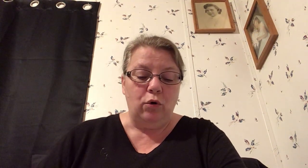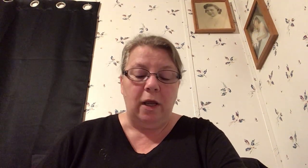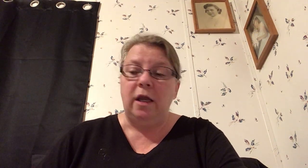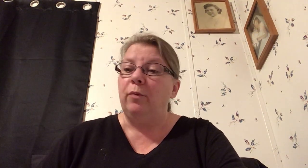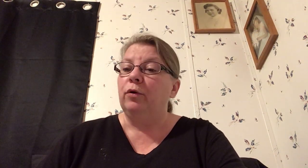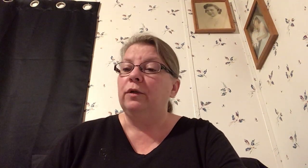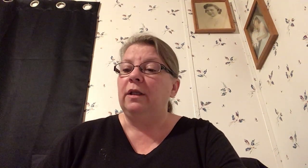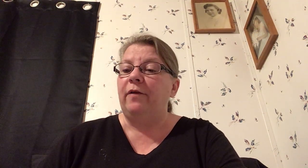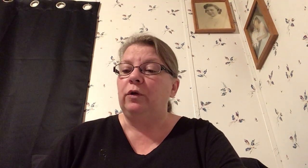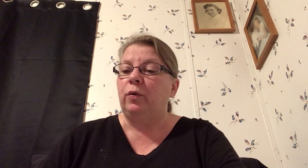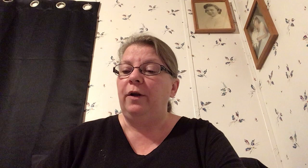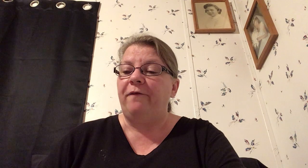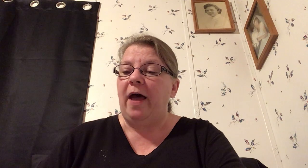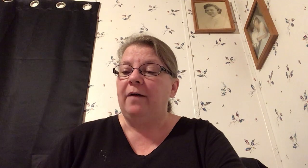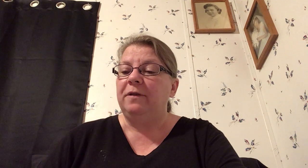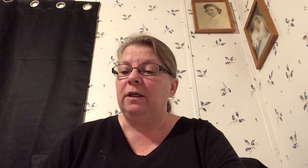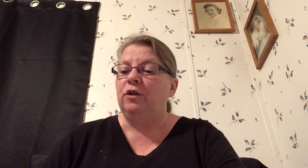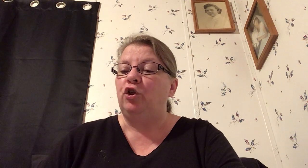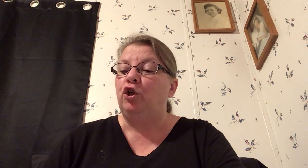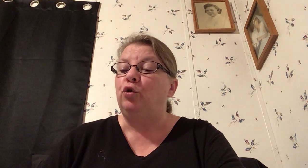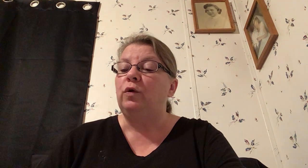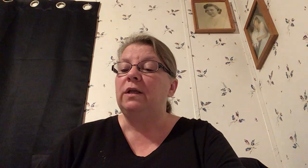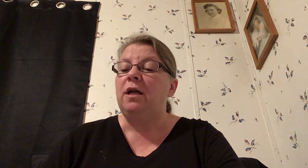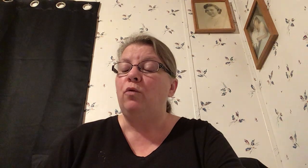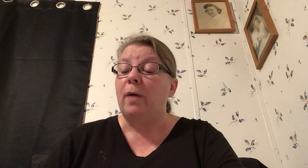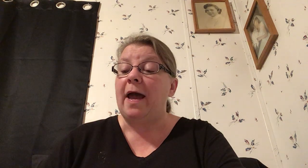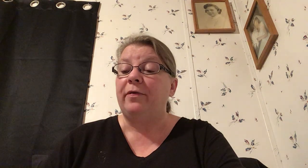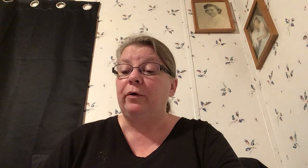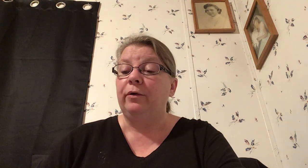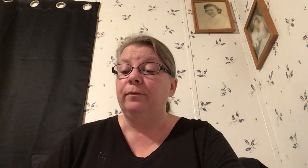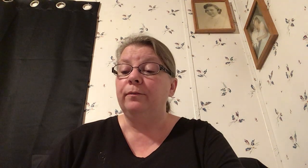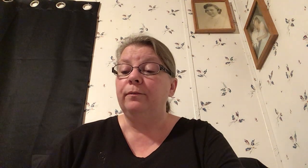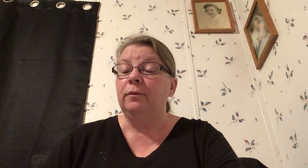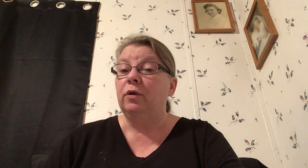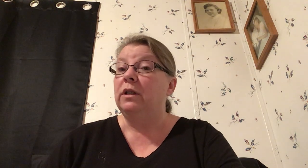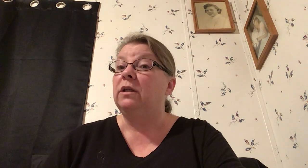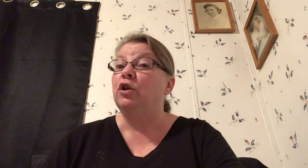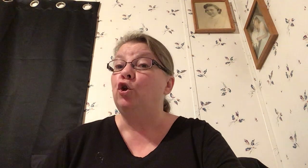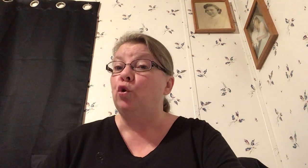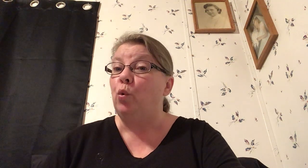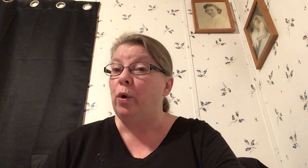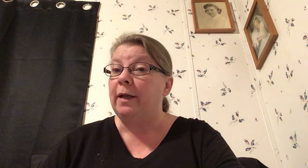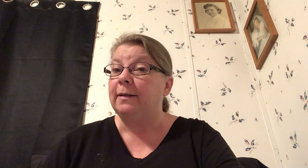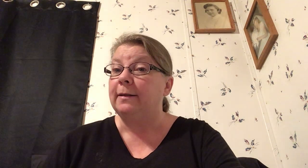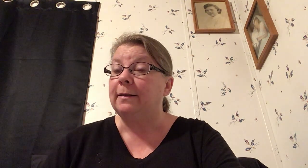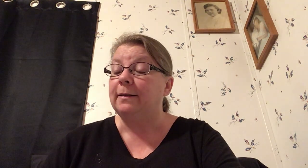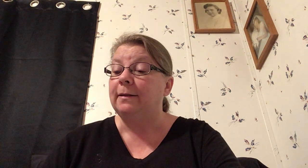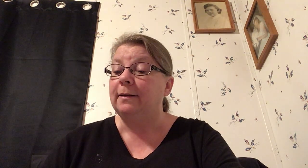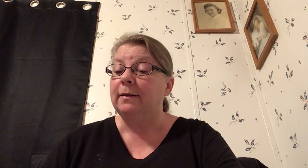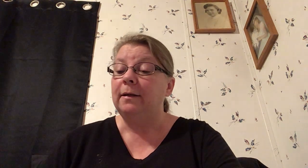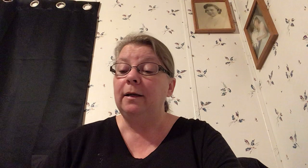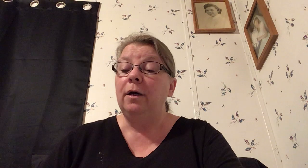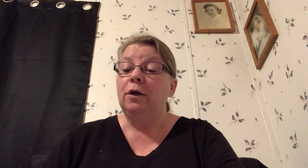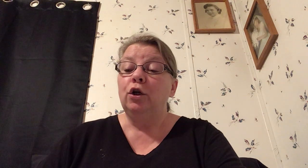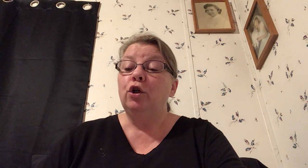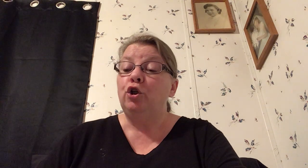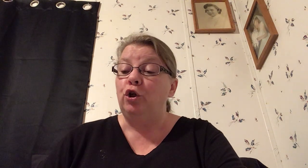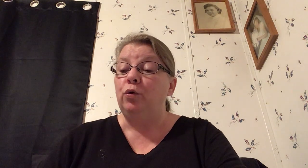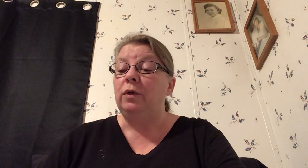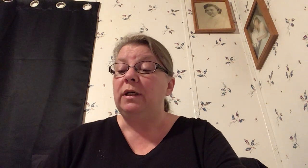Hebrews 11 25 says choosing rather so this is a choice choosing